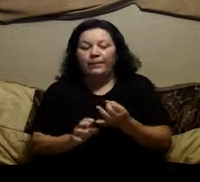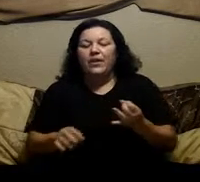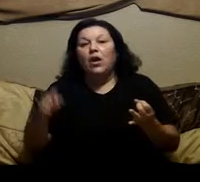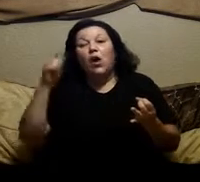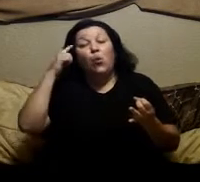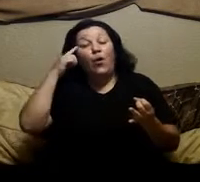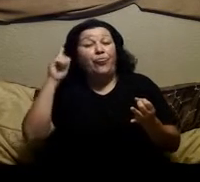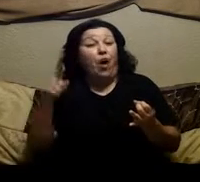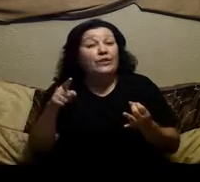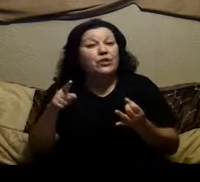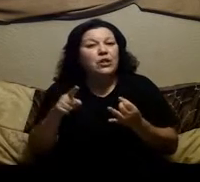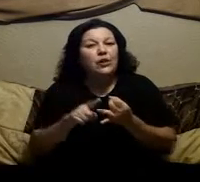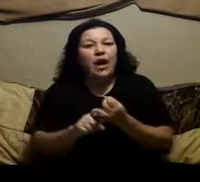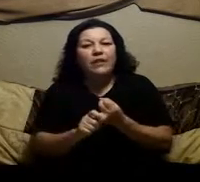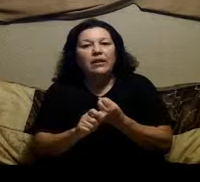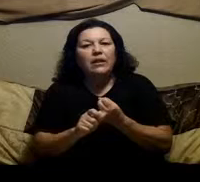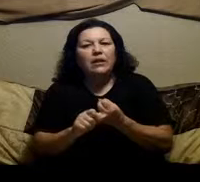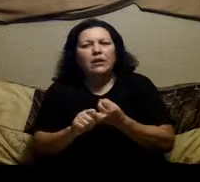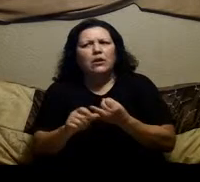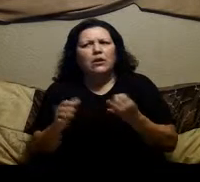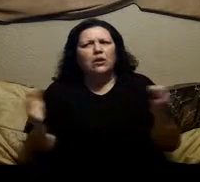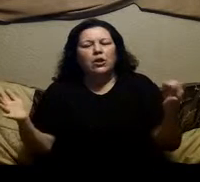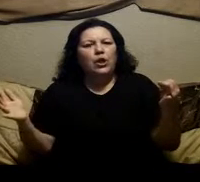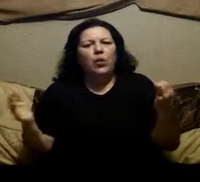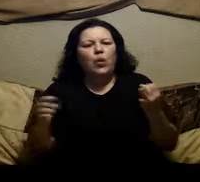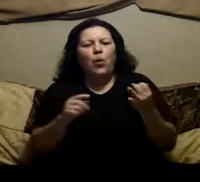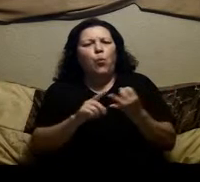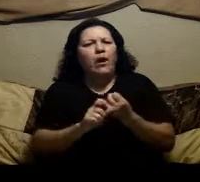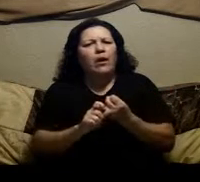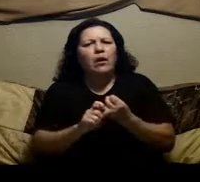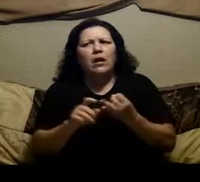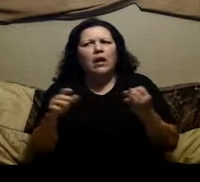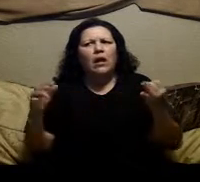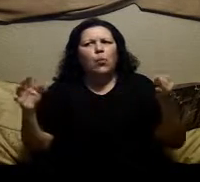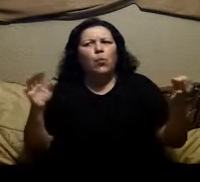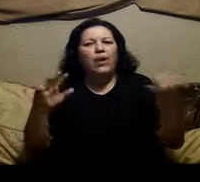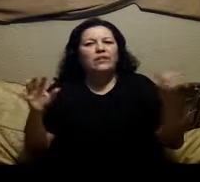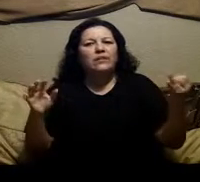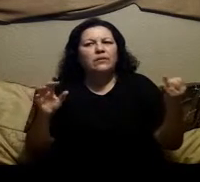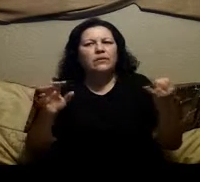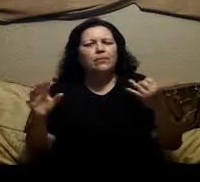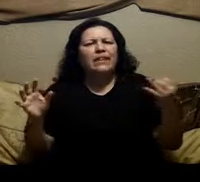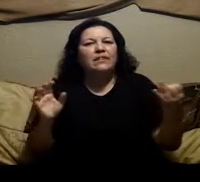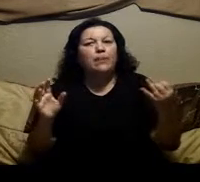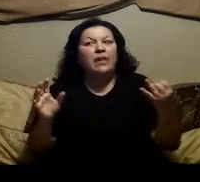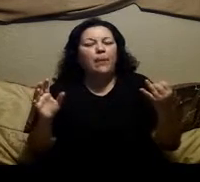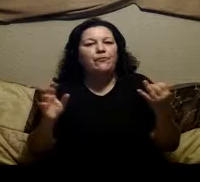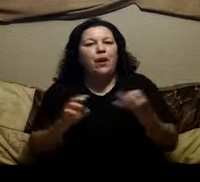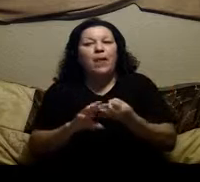what thoughts you're having you know where where might this be coming from